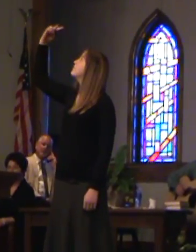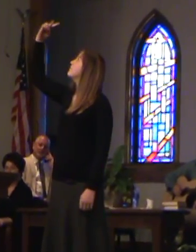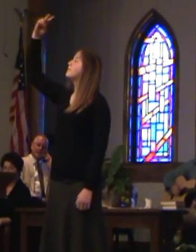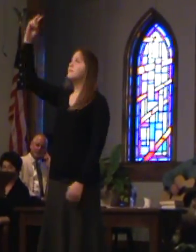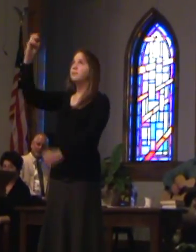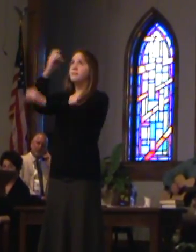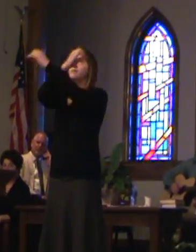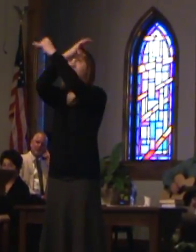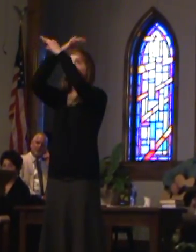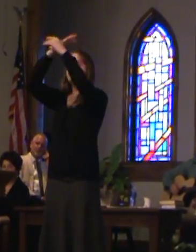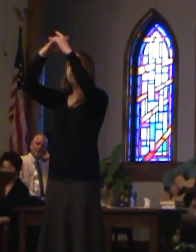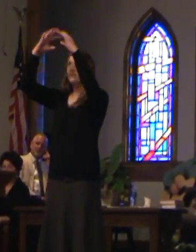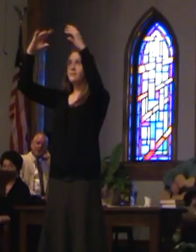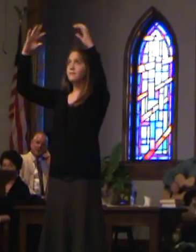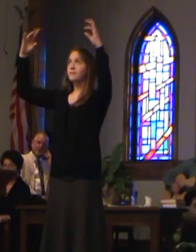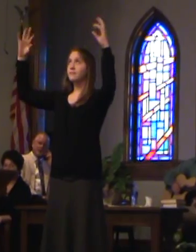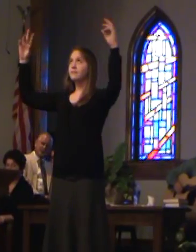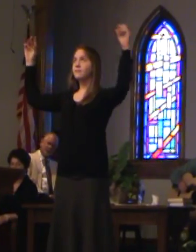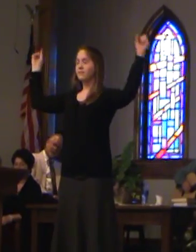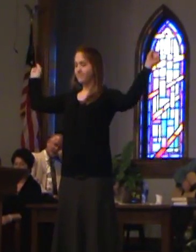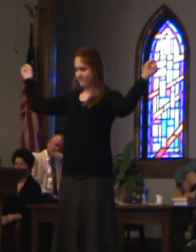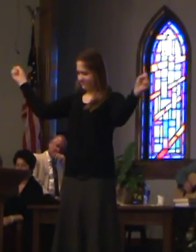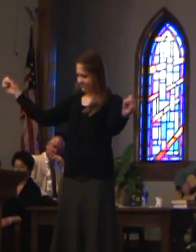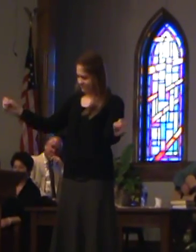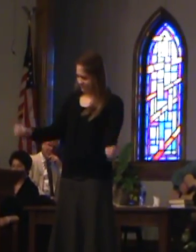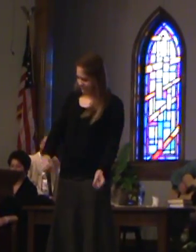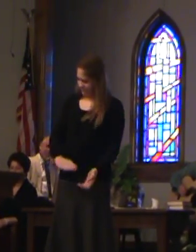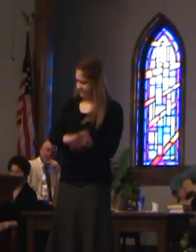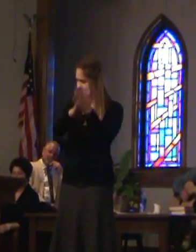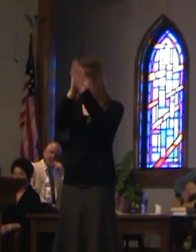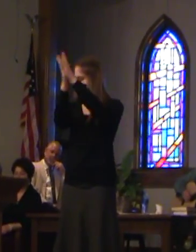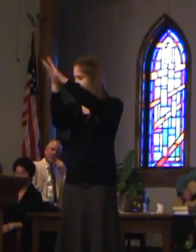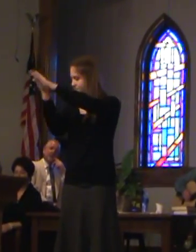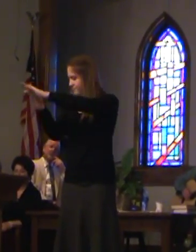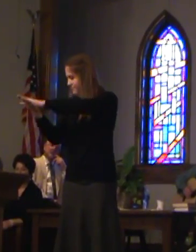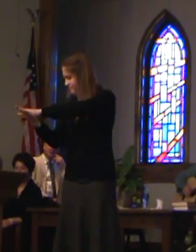And saw the person that I could be